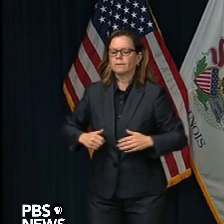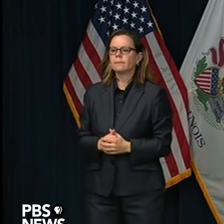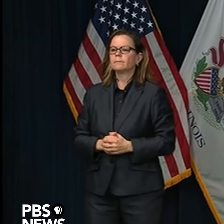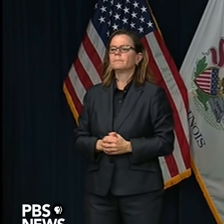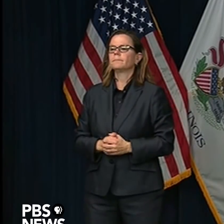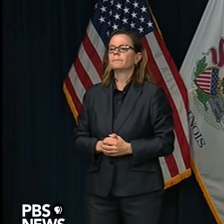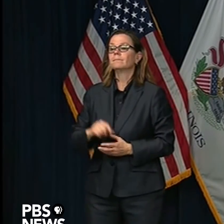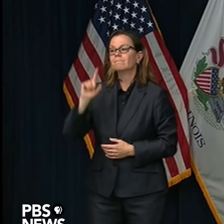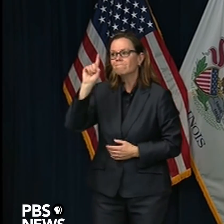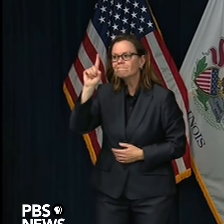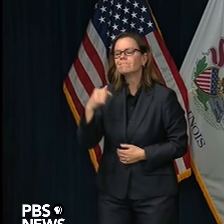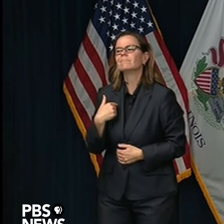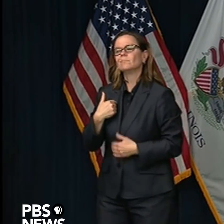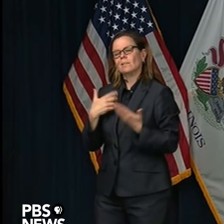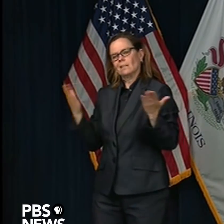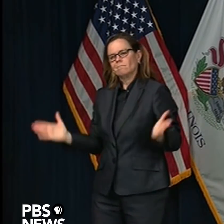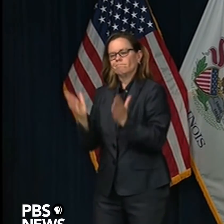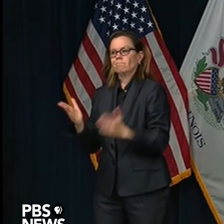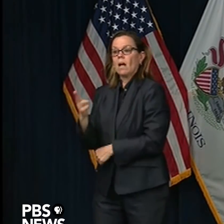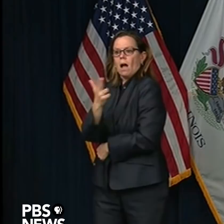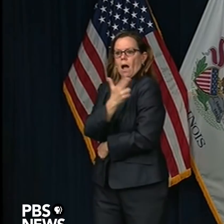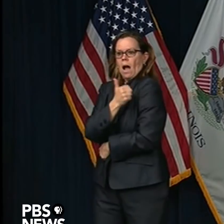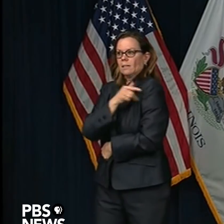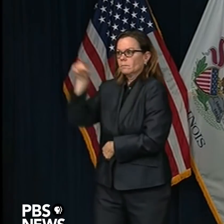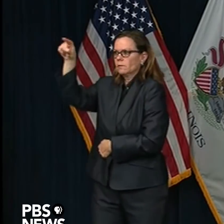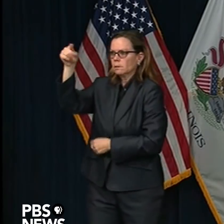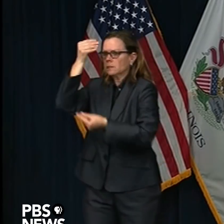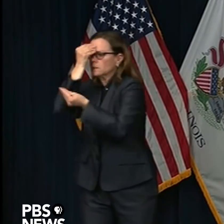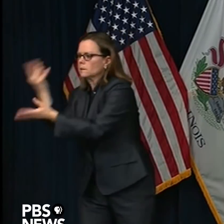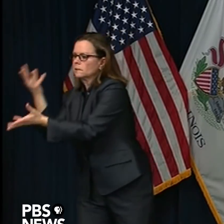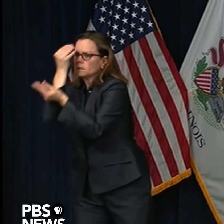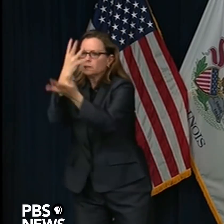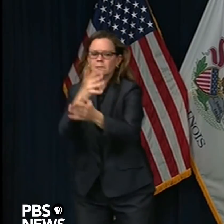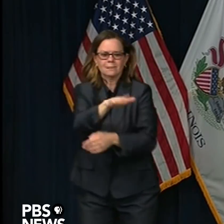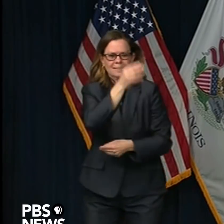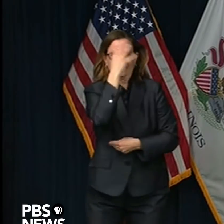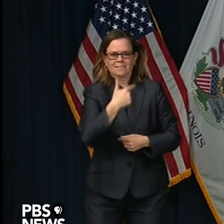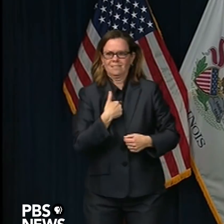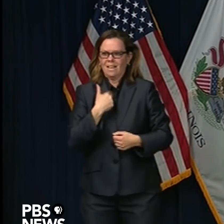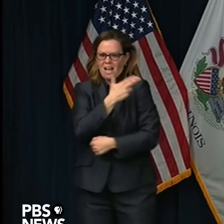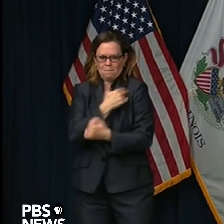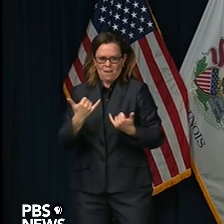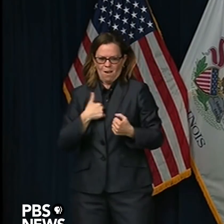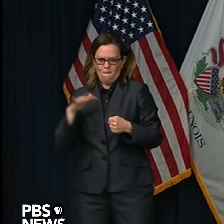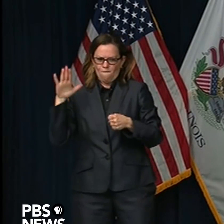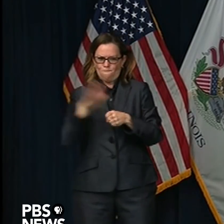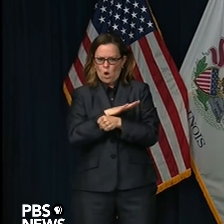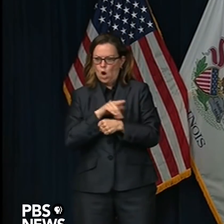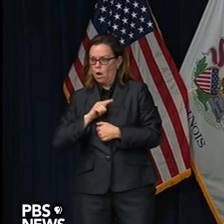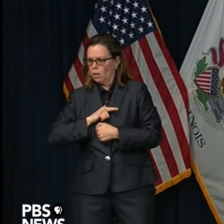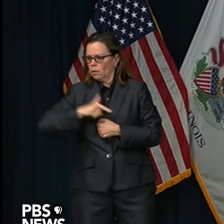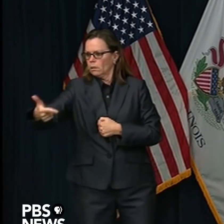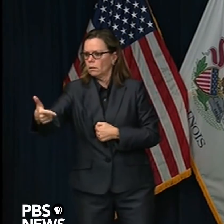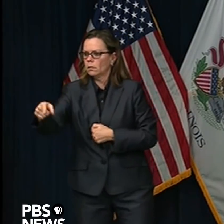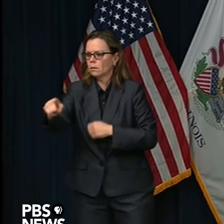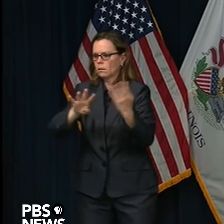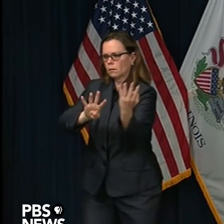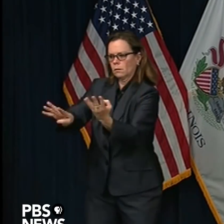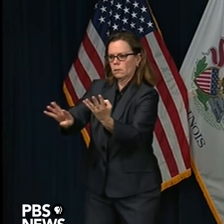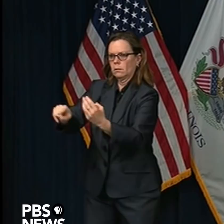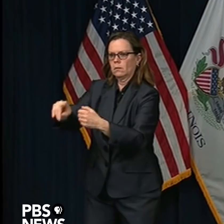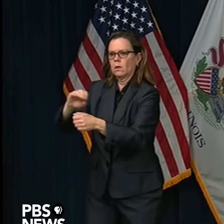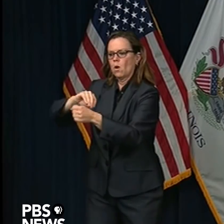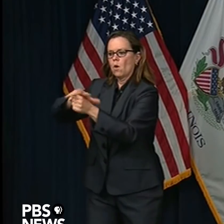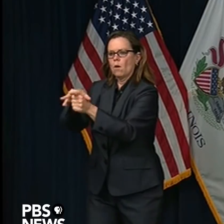ensure that that communication is there, so that they know that, oh, my hospital may be full today and know that the other hospitals